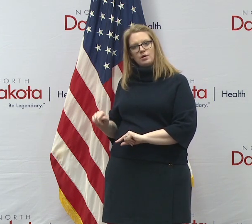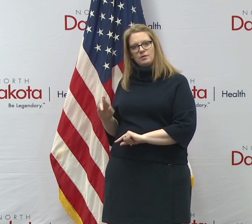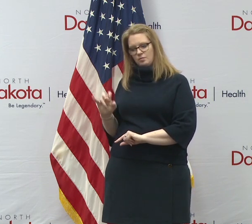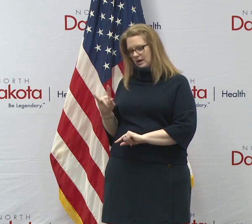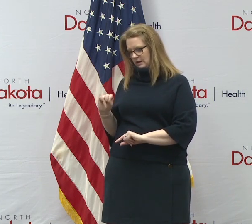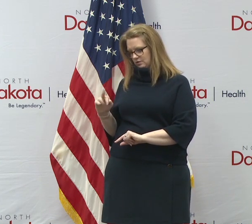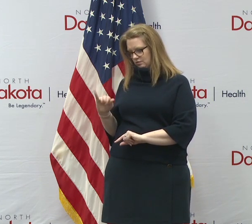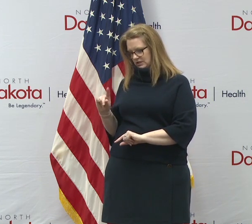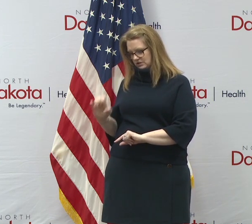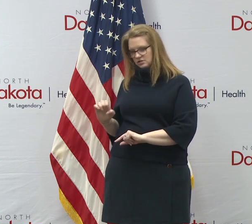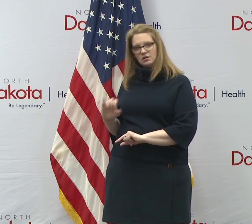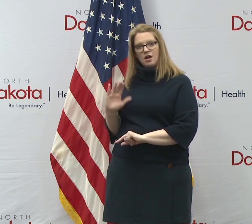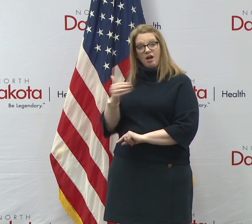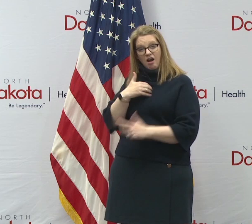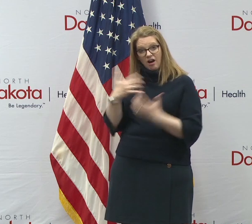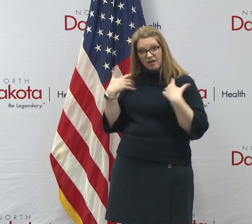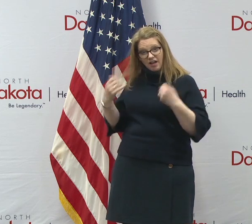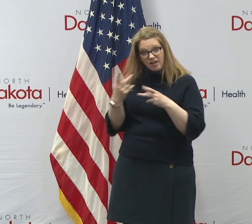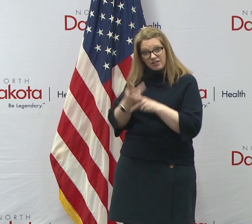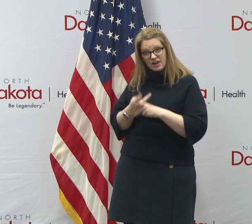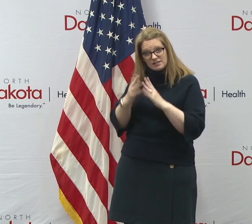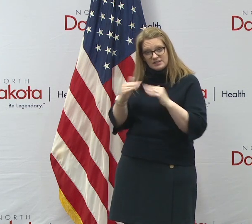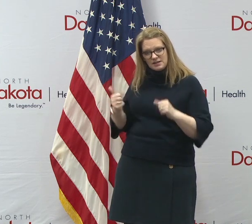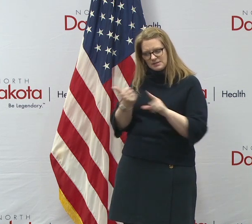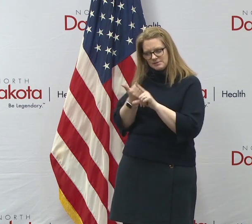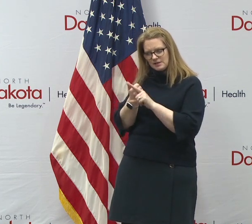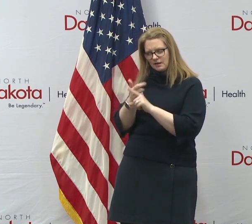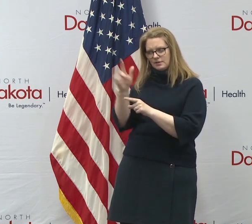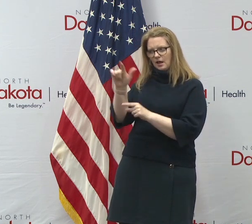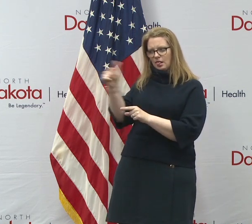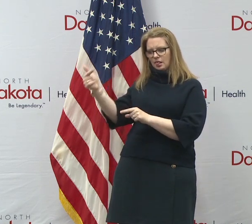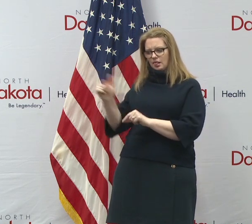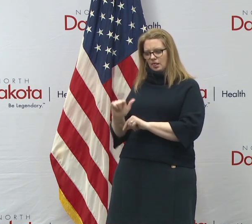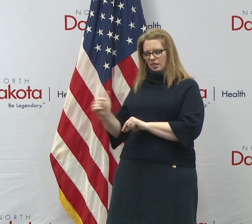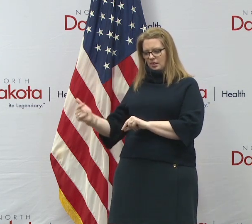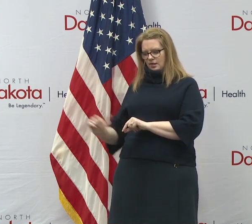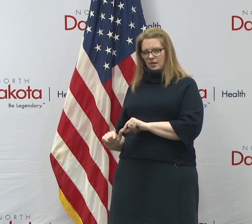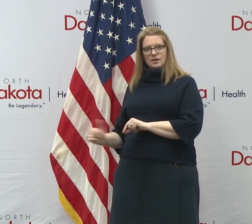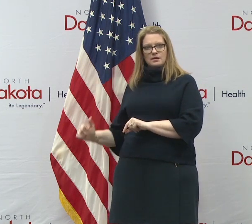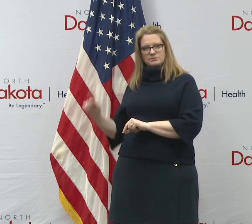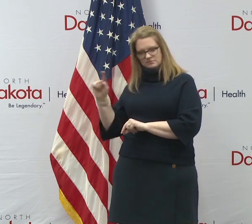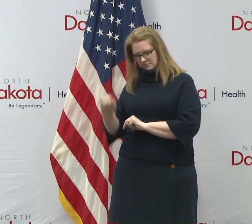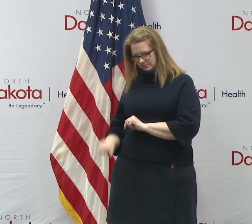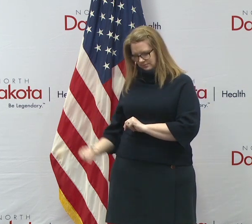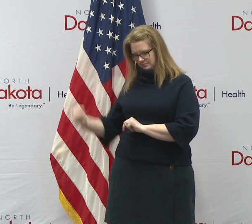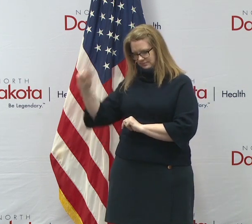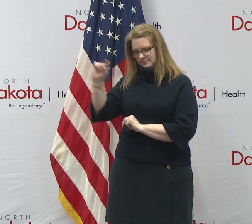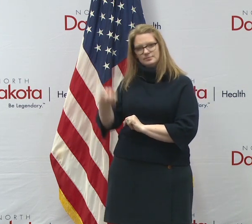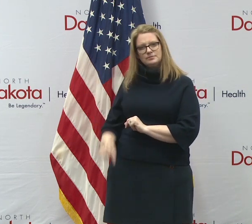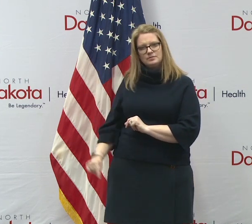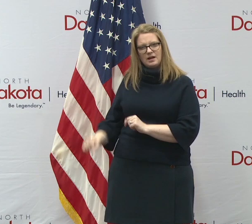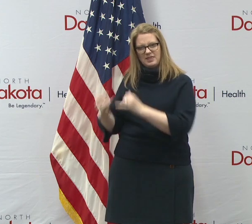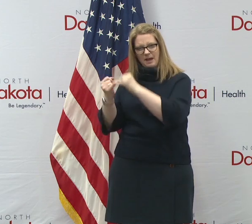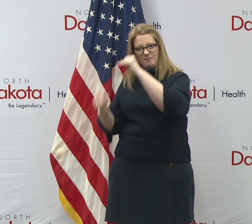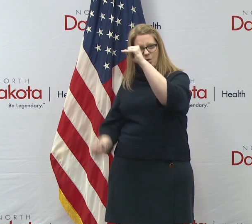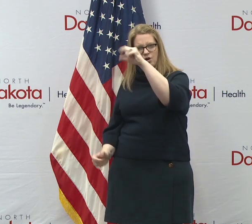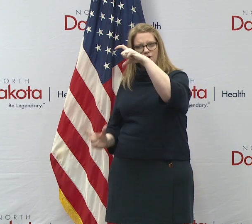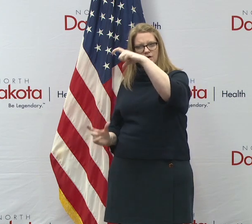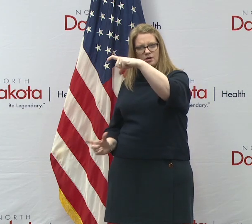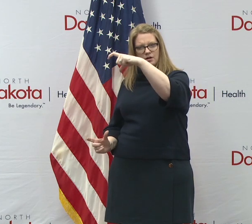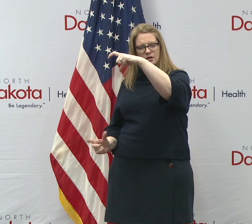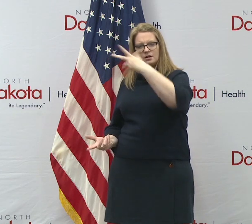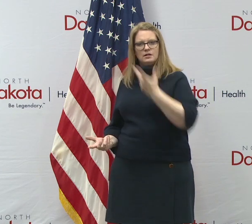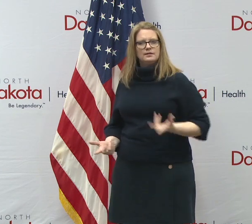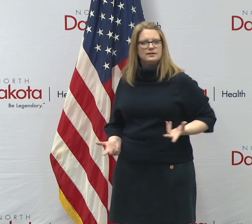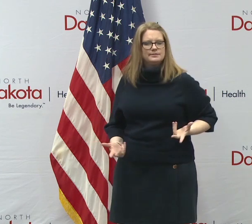integrated health care systems that work on both sides of the border. And so, as I've said that, you know, any, when it comes down to, uh, there, there's no